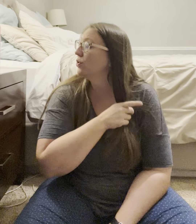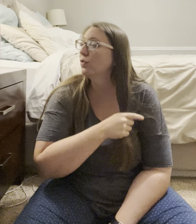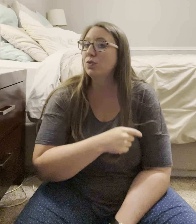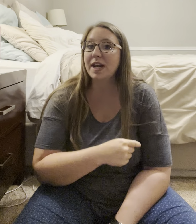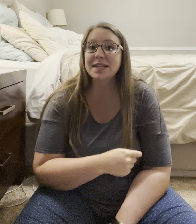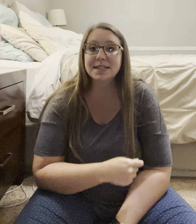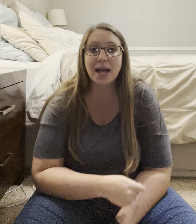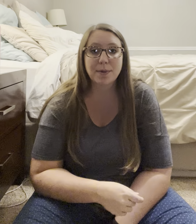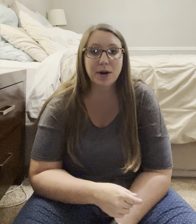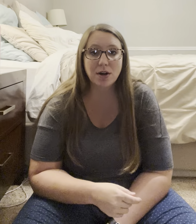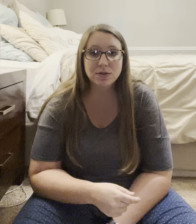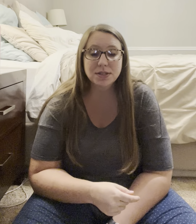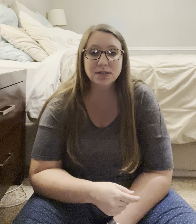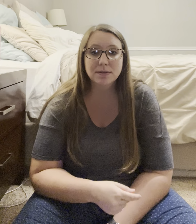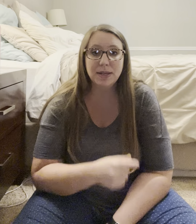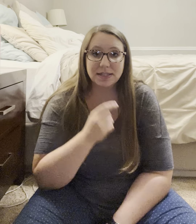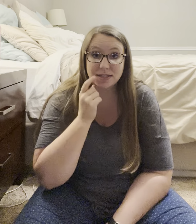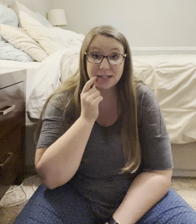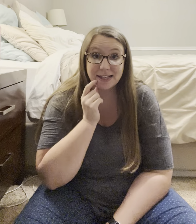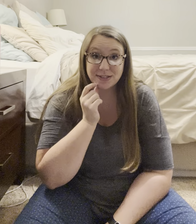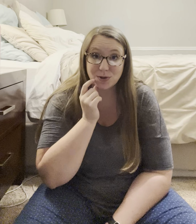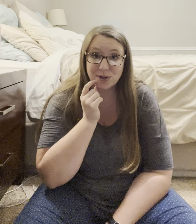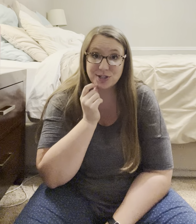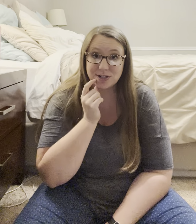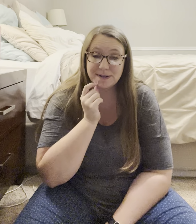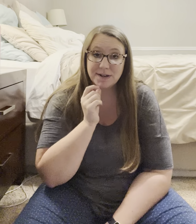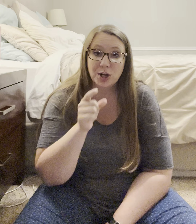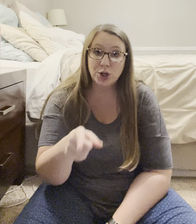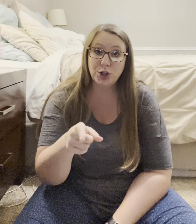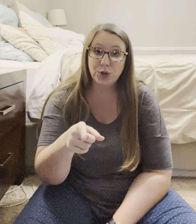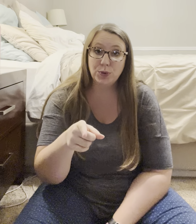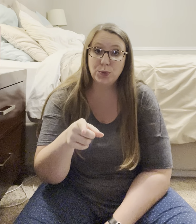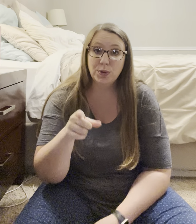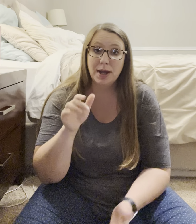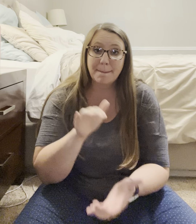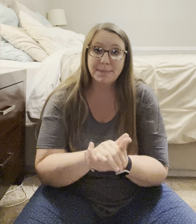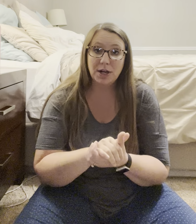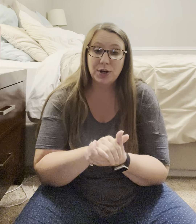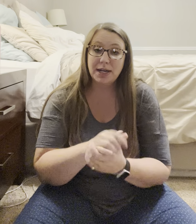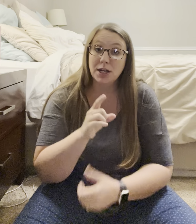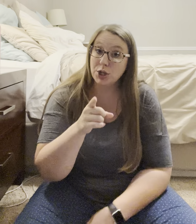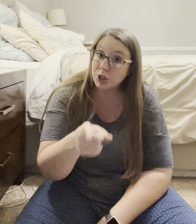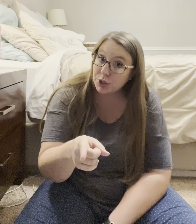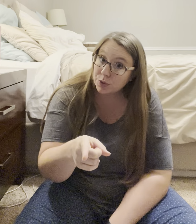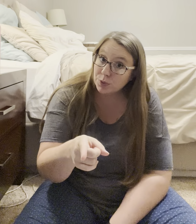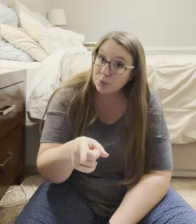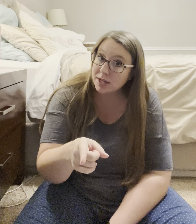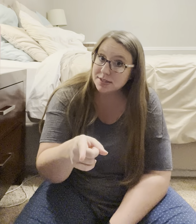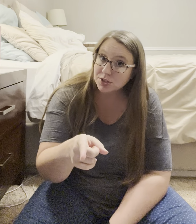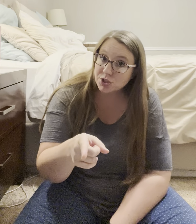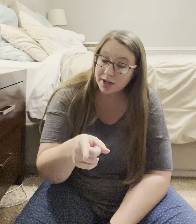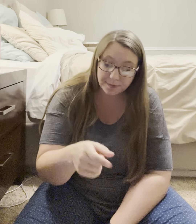Raised eyebrows. Because it's a yes, no question. You married you. And tilt your head.